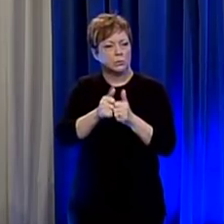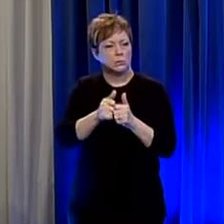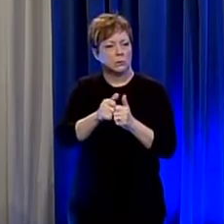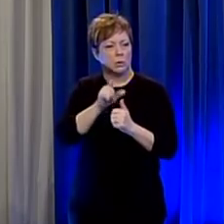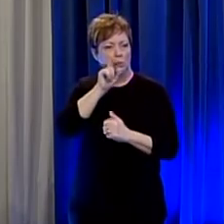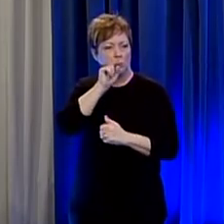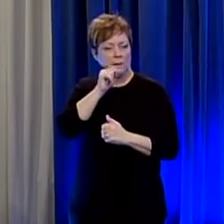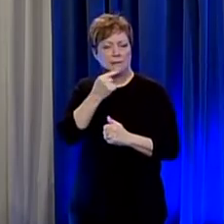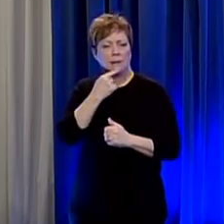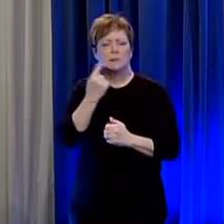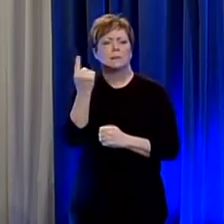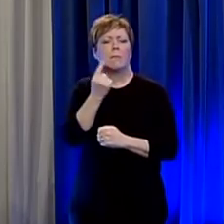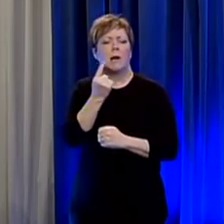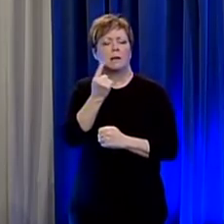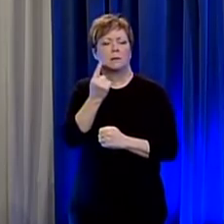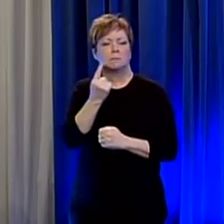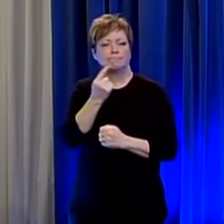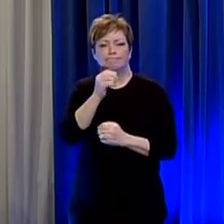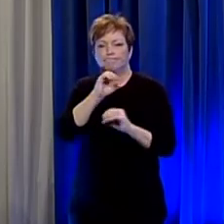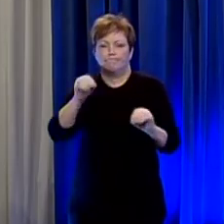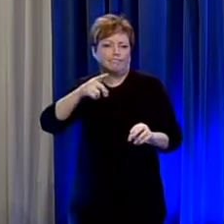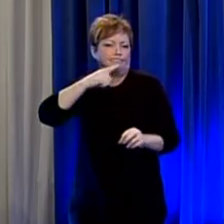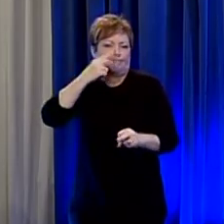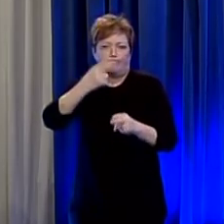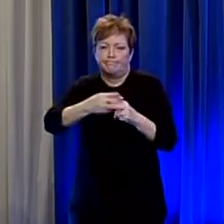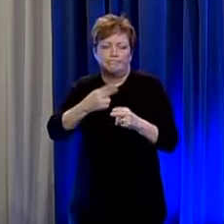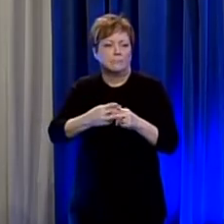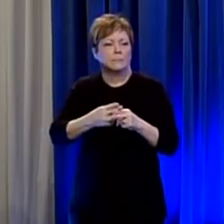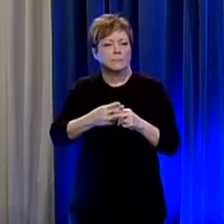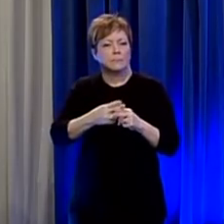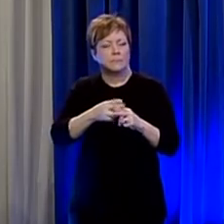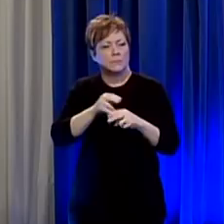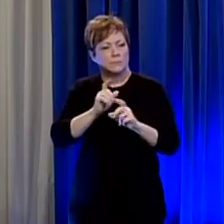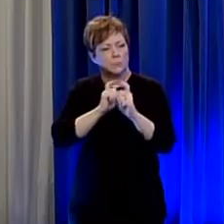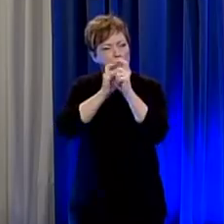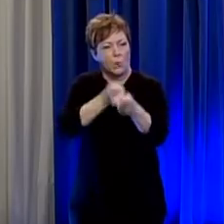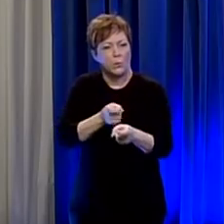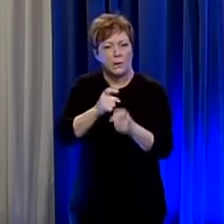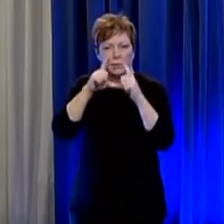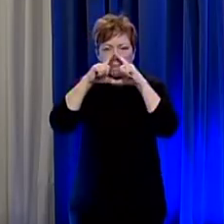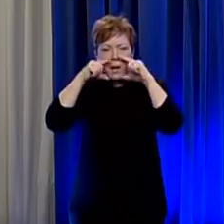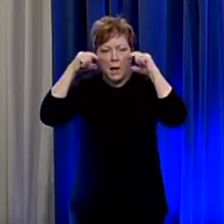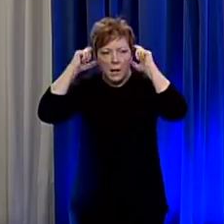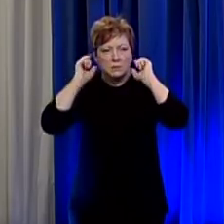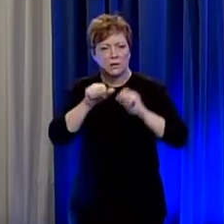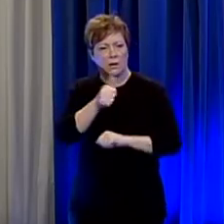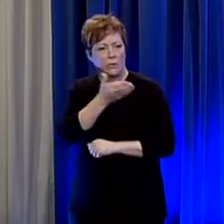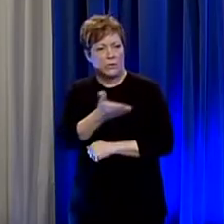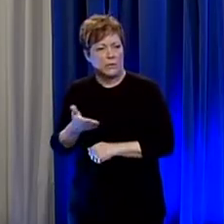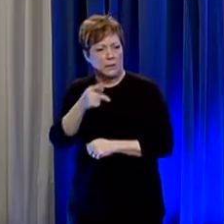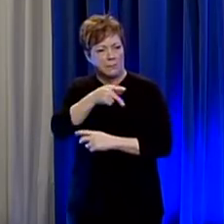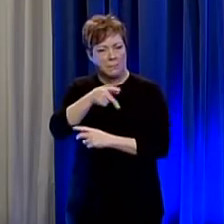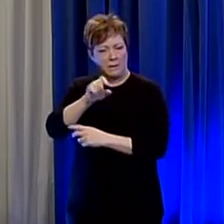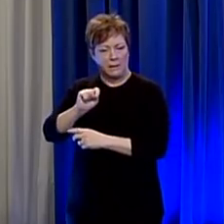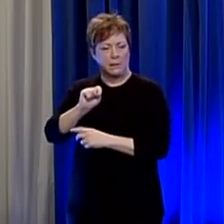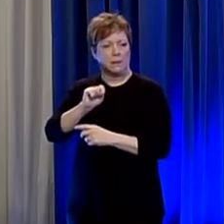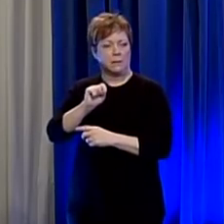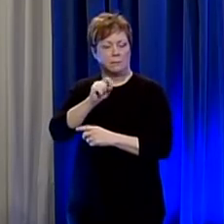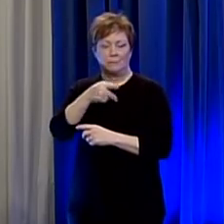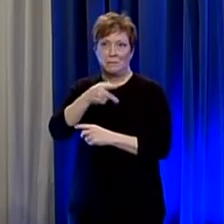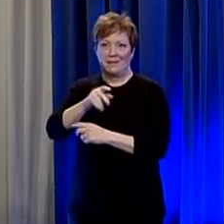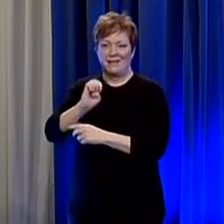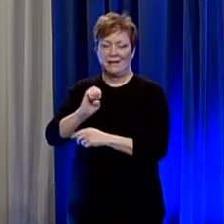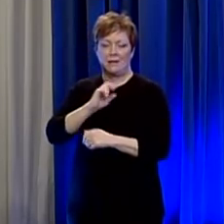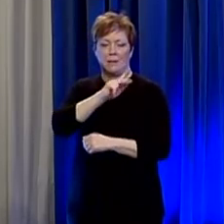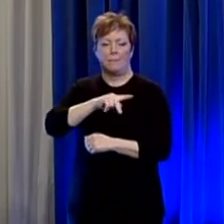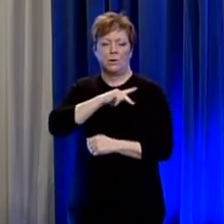masks and other personal protection equipment can you speak about that yeah i don't i'm aware of that as well i don't know all